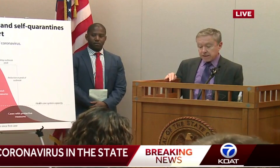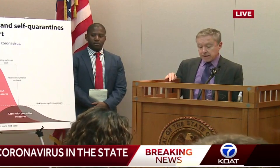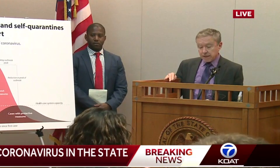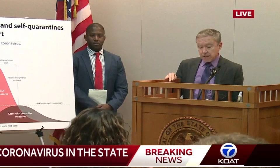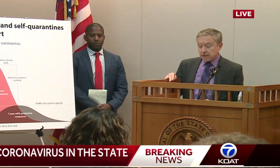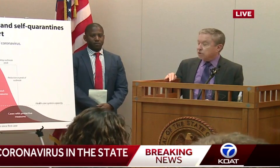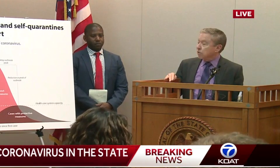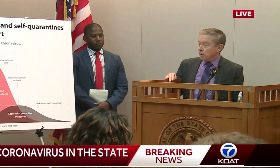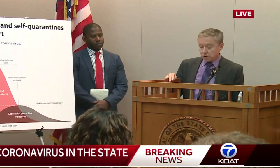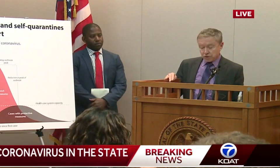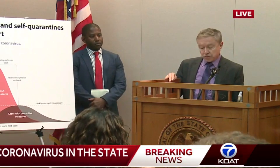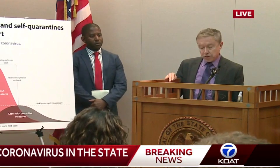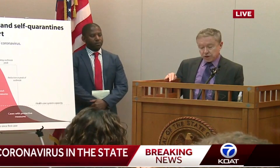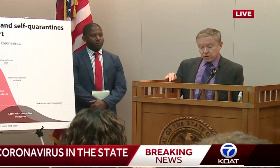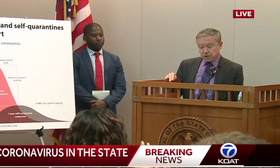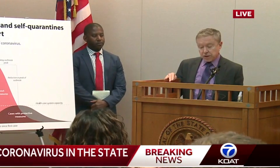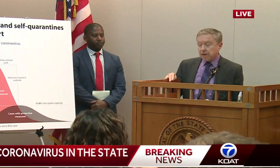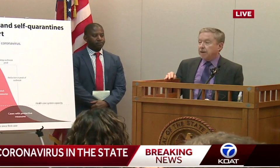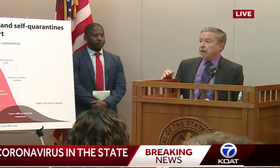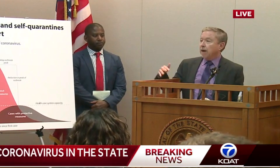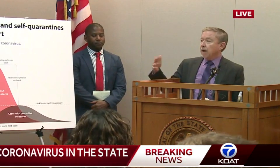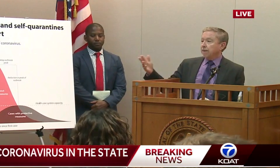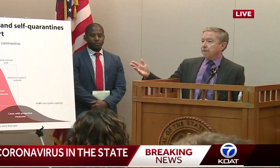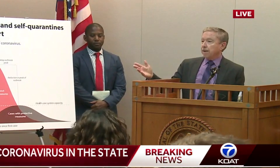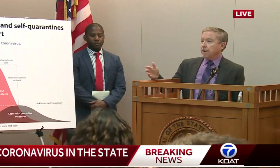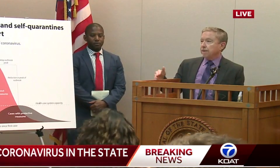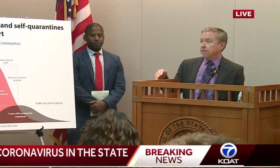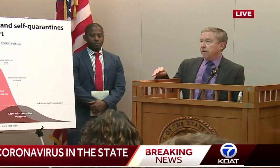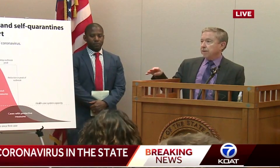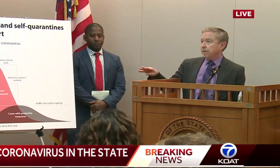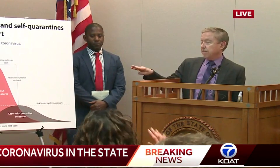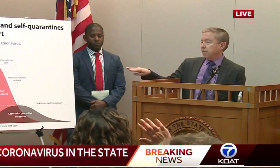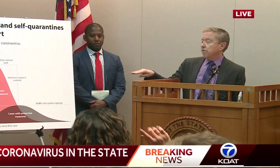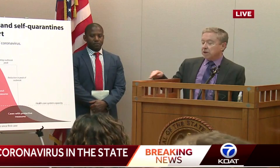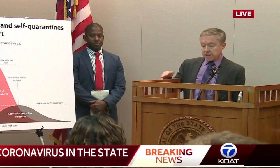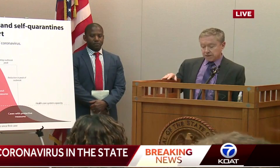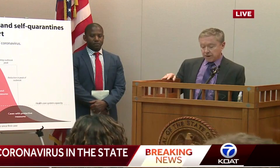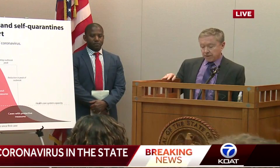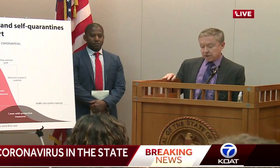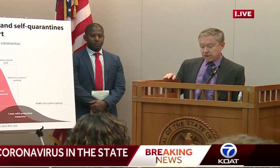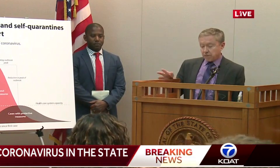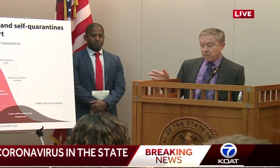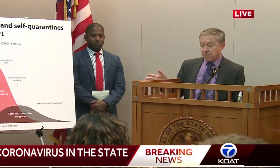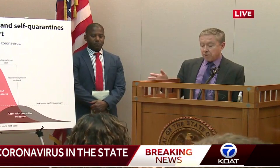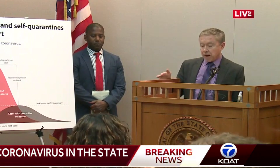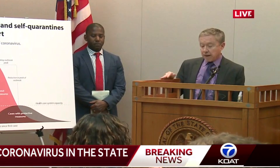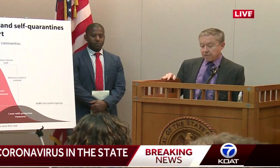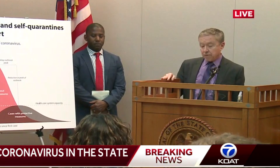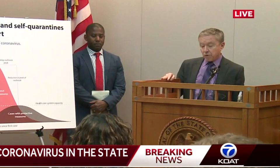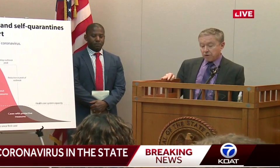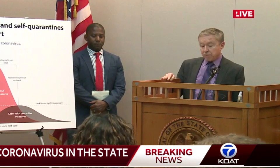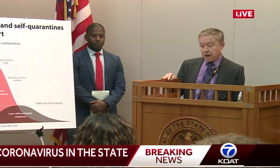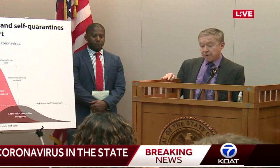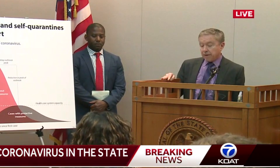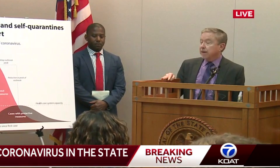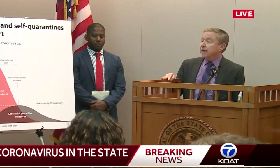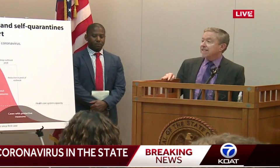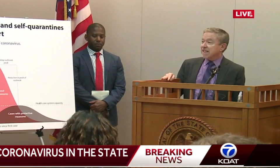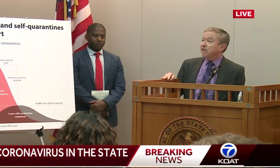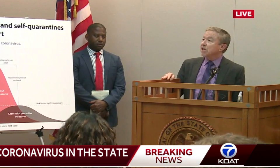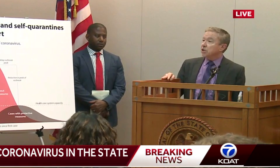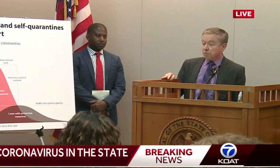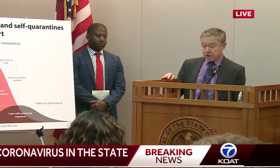in Texas. School closures reduced the prevalence of the virus, the number of people who got it, from 45